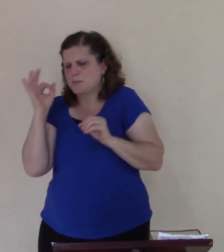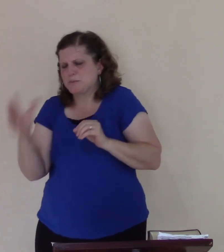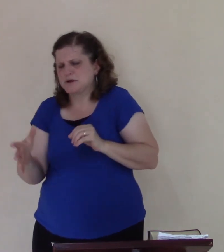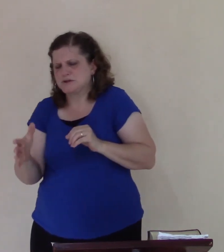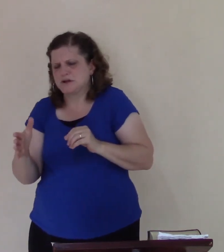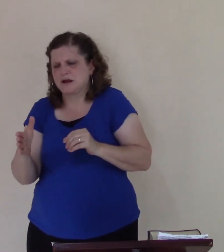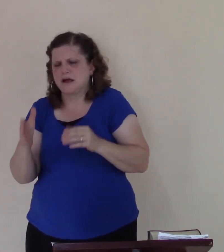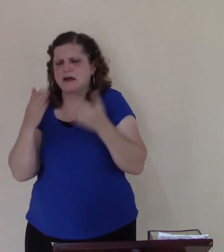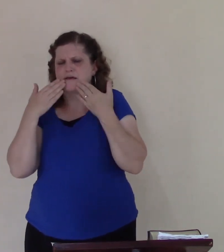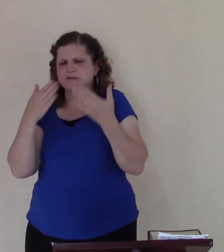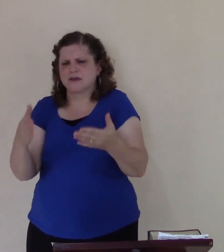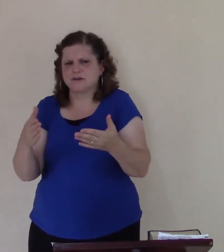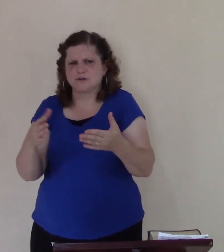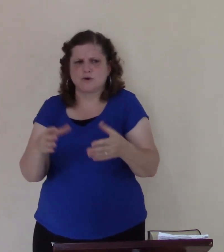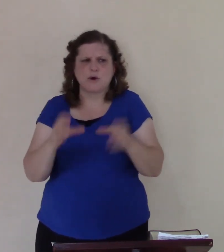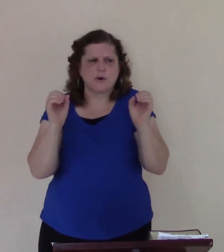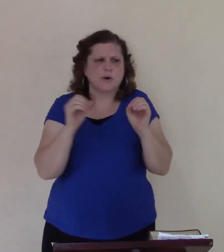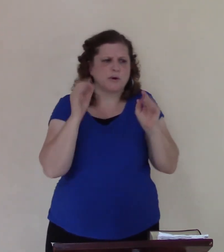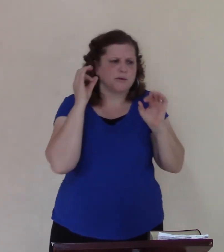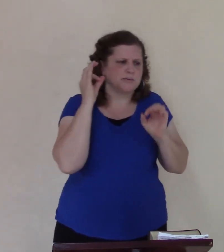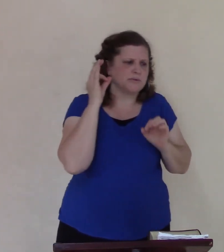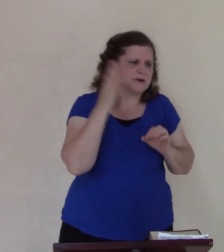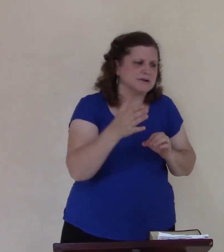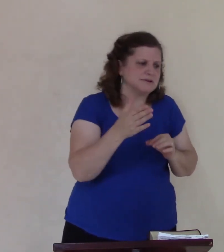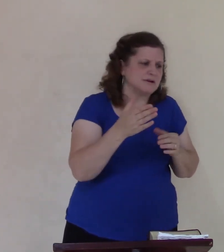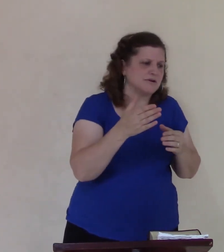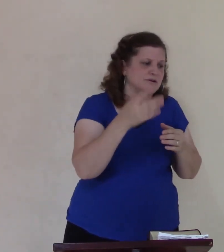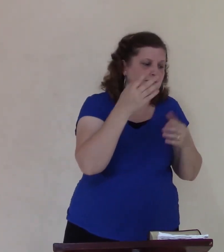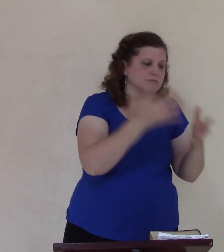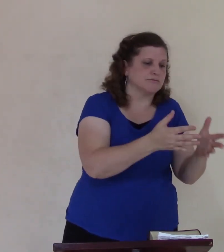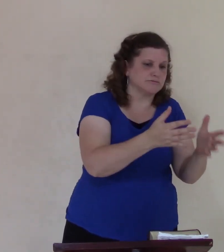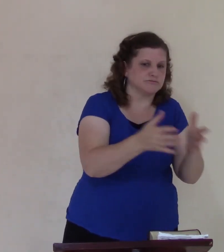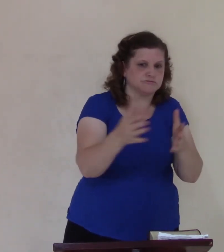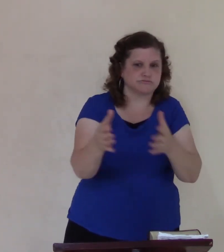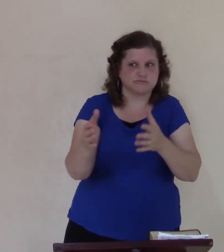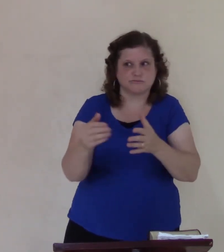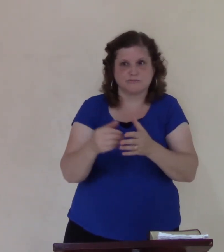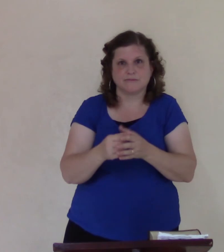this old pastor this old pastor like and then they go and do something or say something different